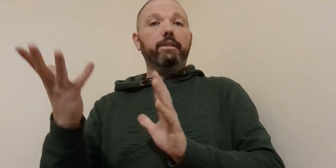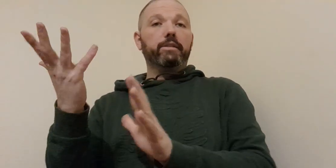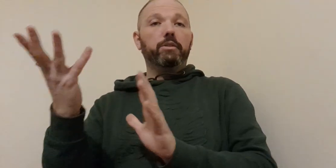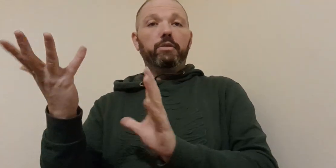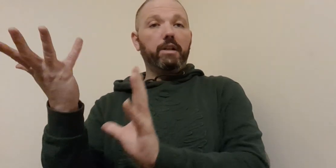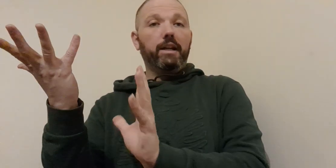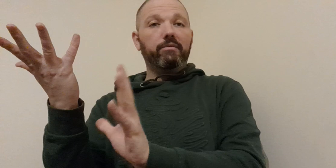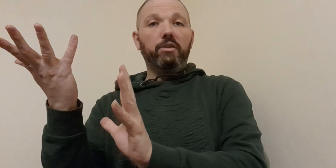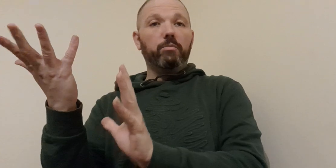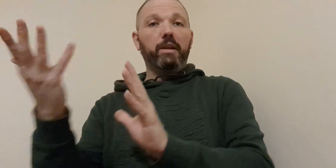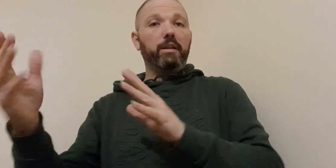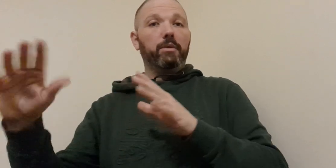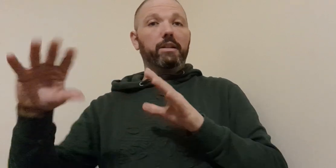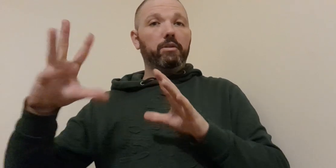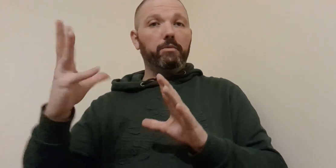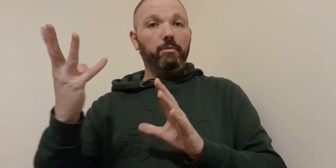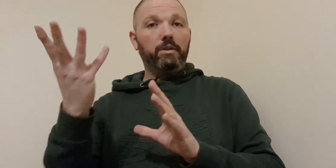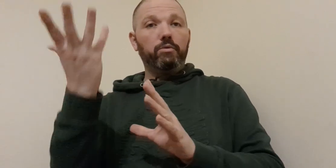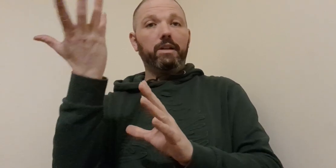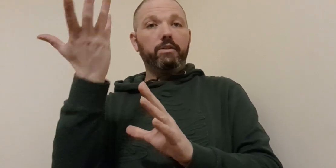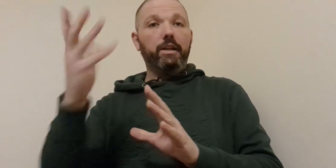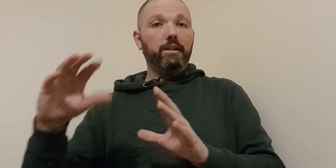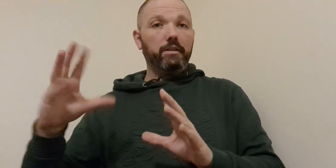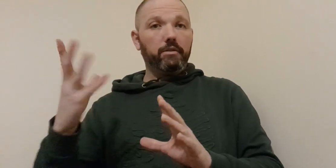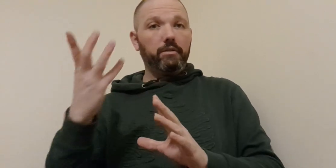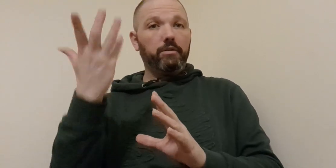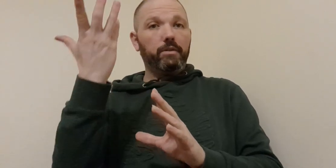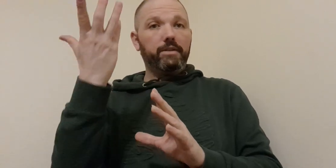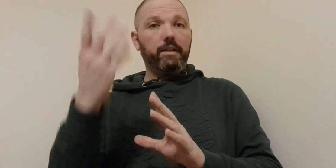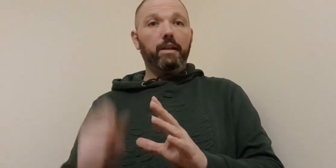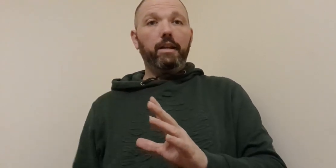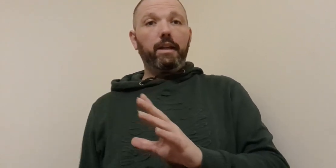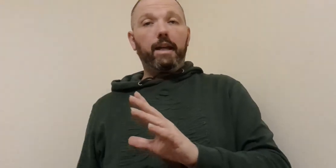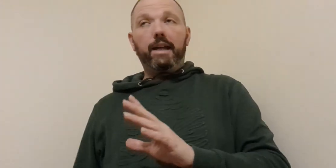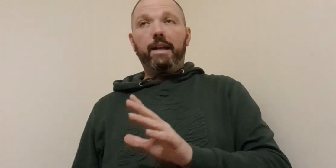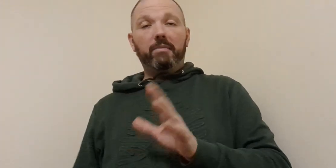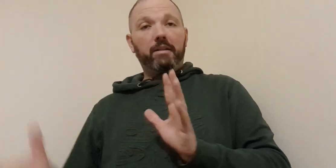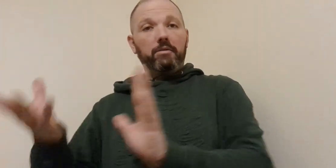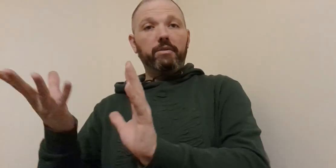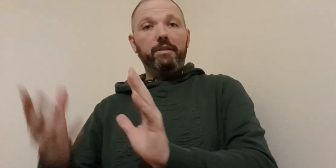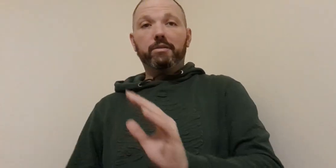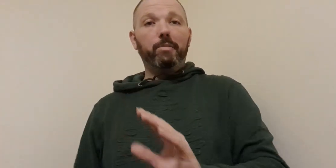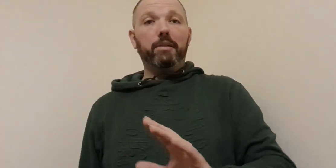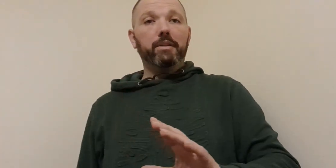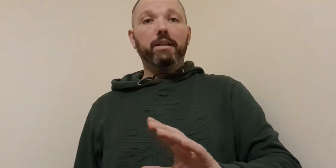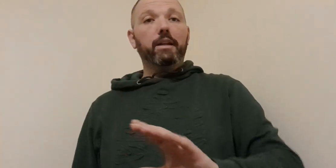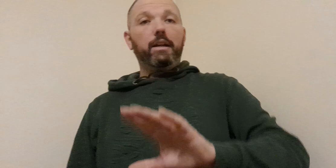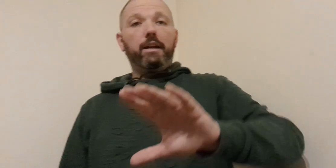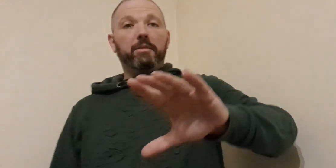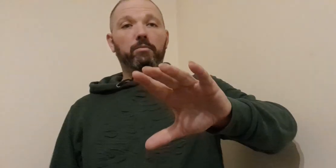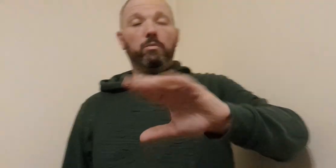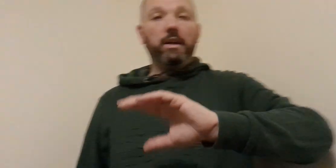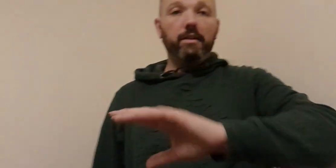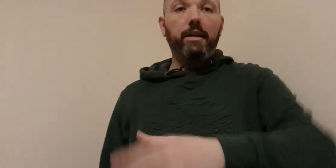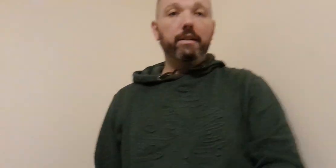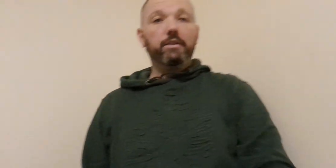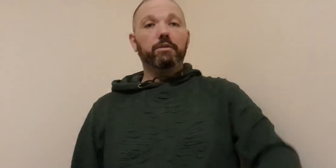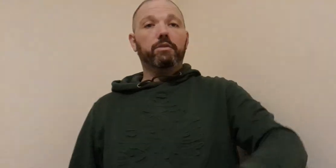things like you can kind of play with like with chuan jang like the twisting um and also like with the pounding i mean one of the kind of like with the